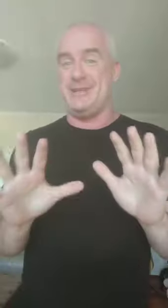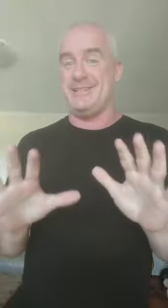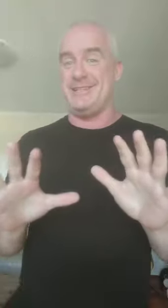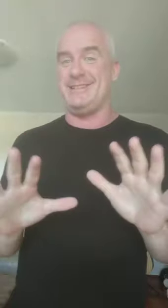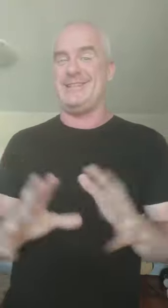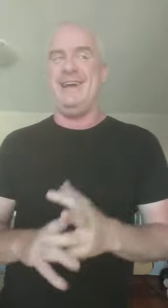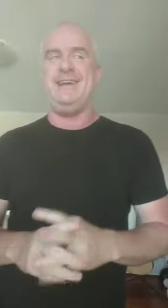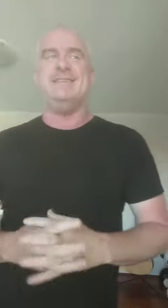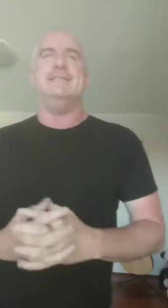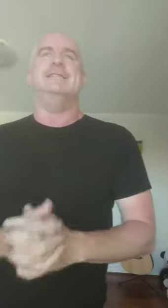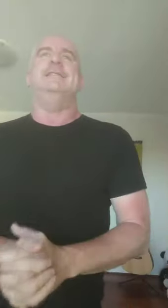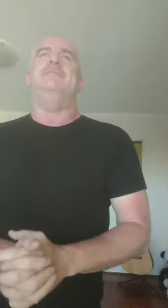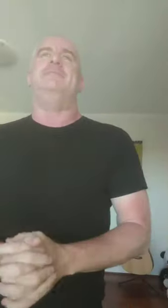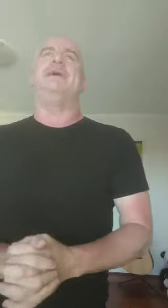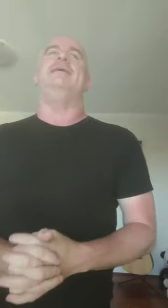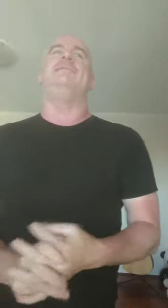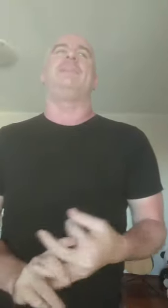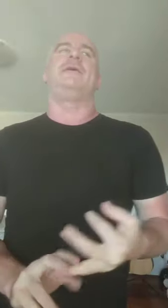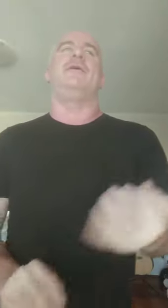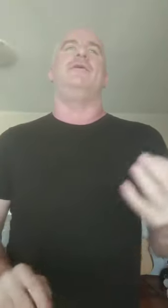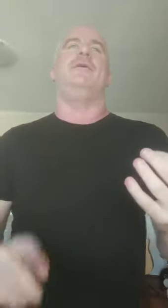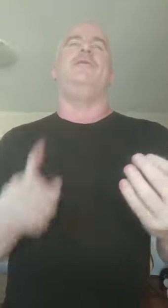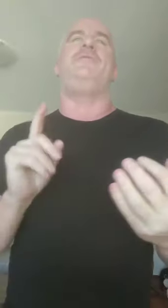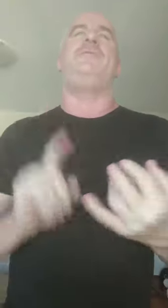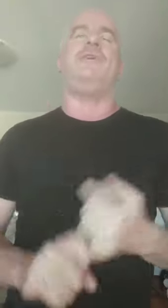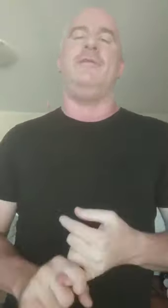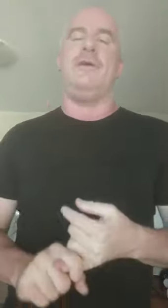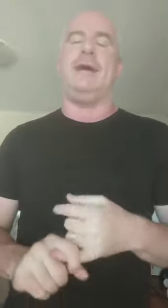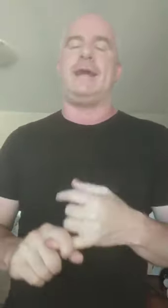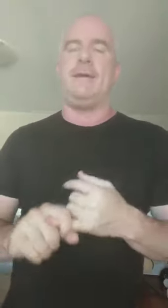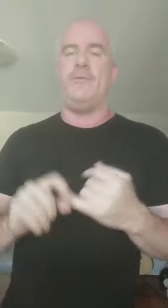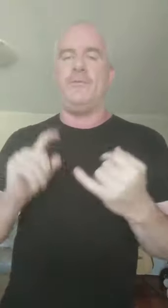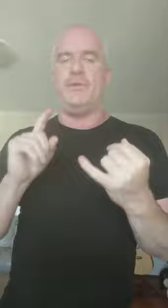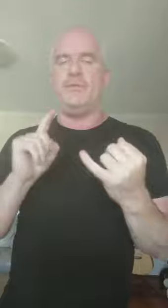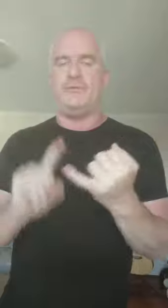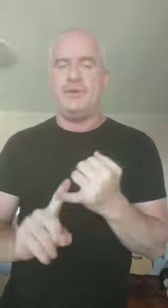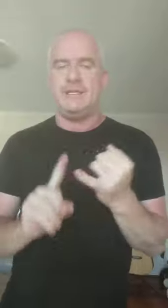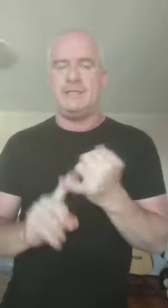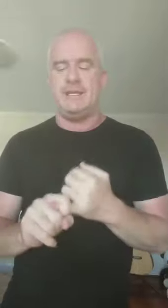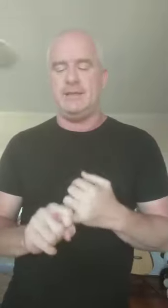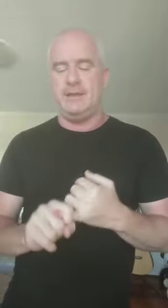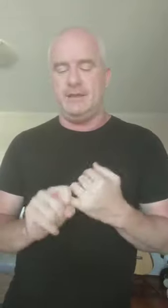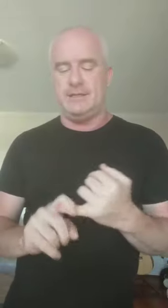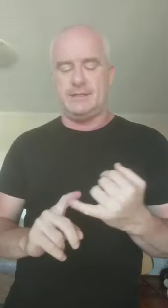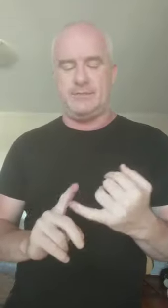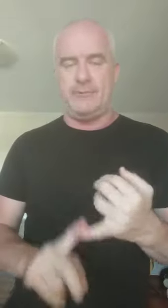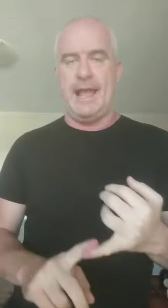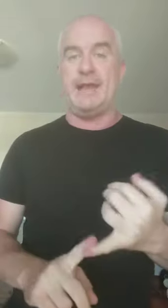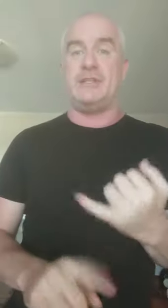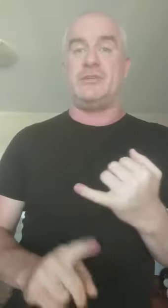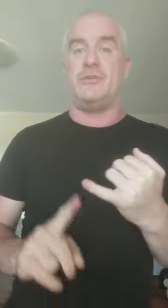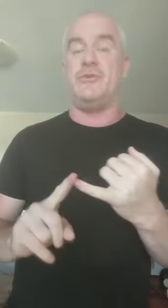let me just say. But I feel like the first thing is related to